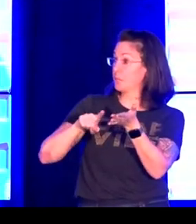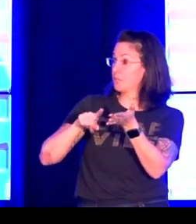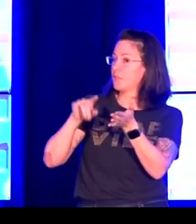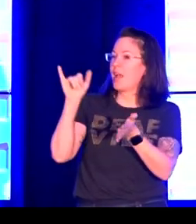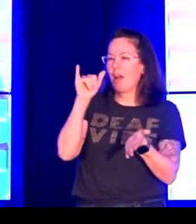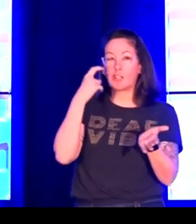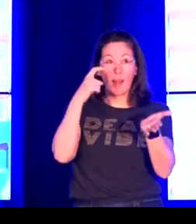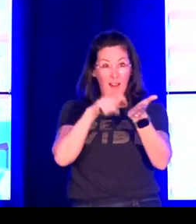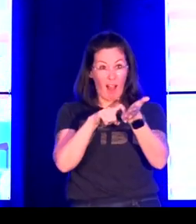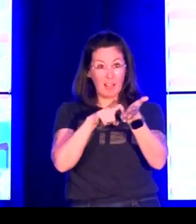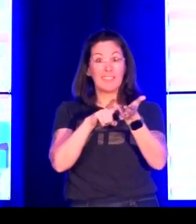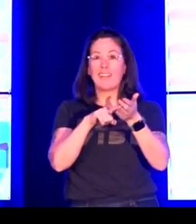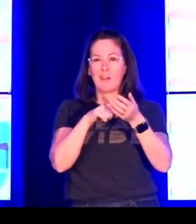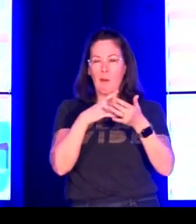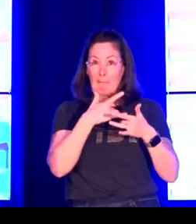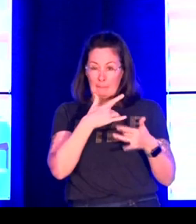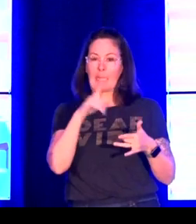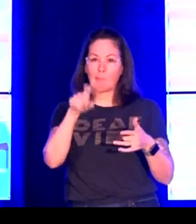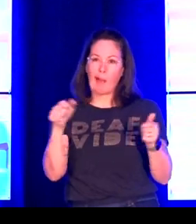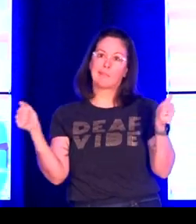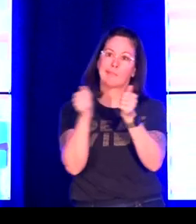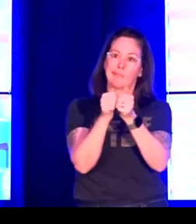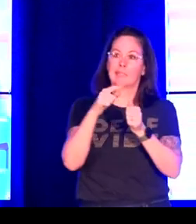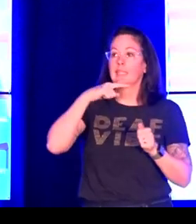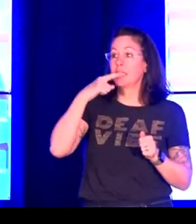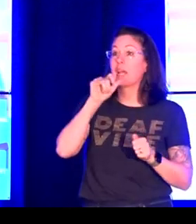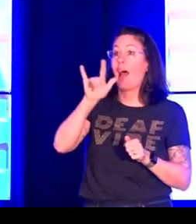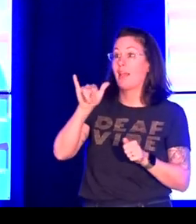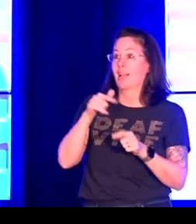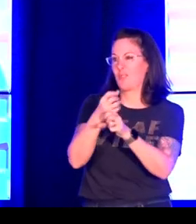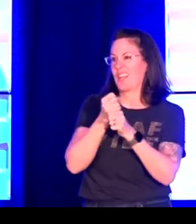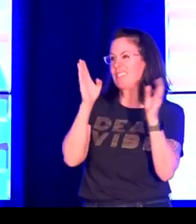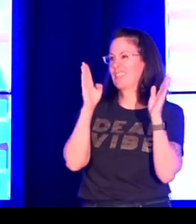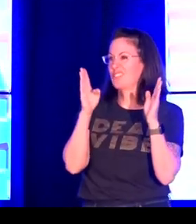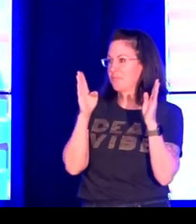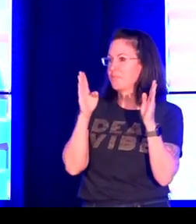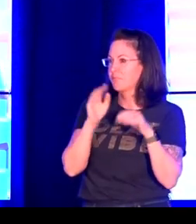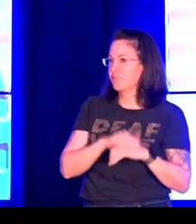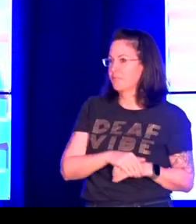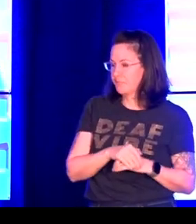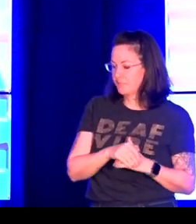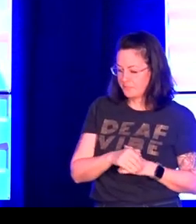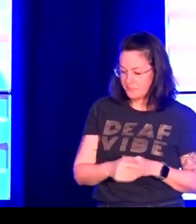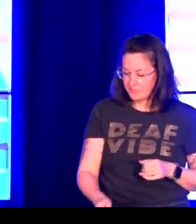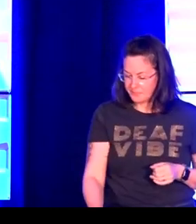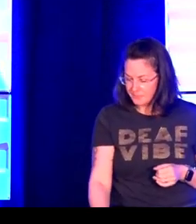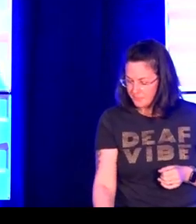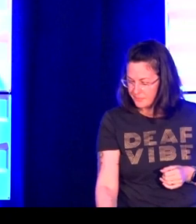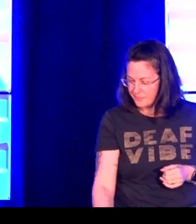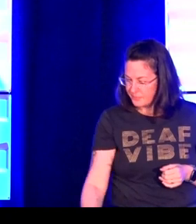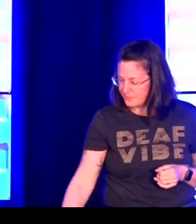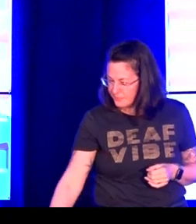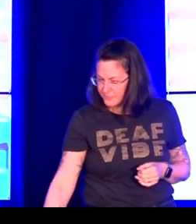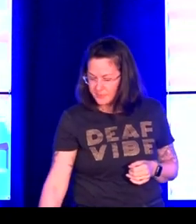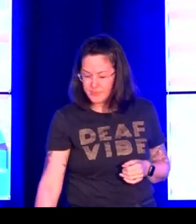Joseph Hill's quote talks about the importance of deaf linguists and that often